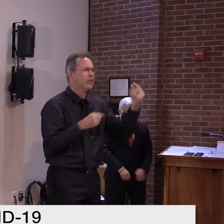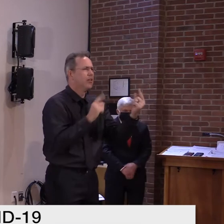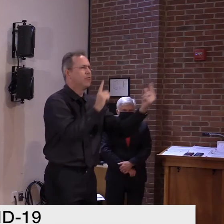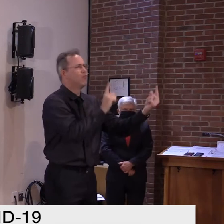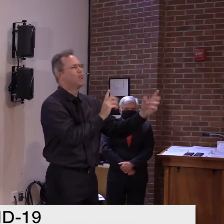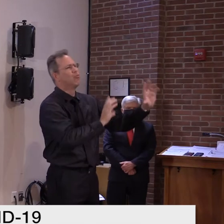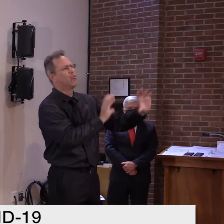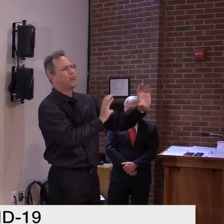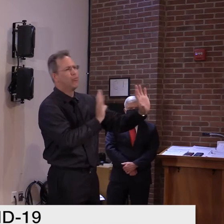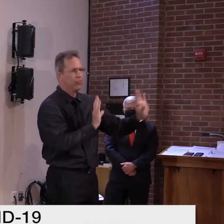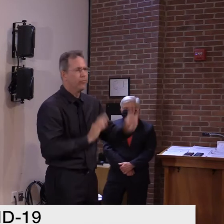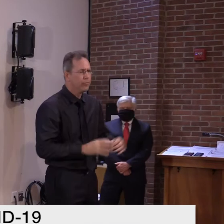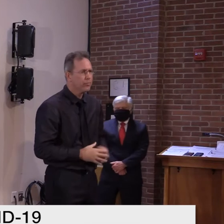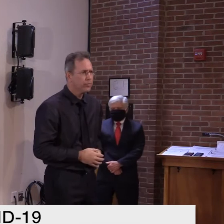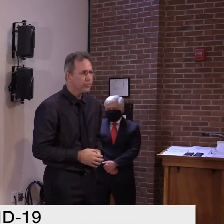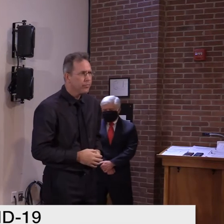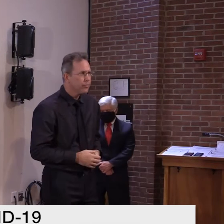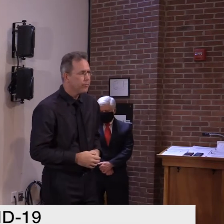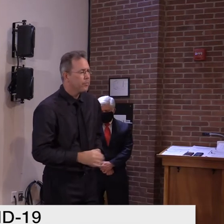Greg, the County Courier.